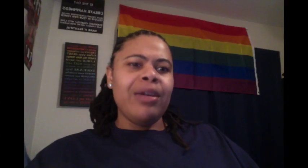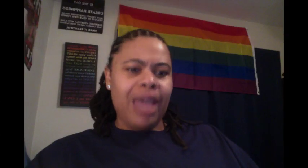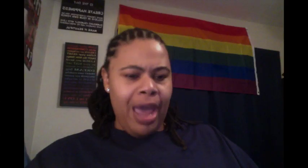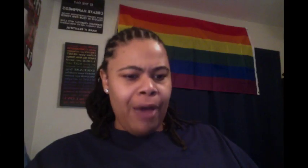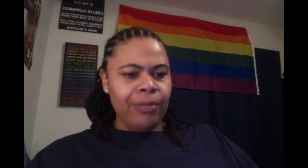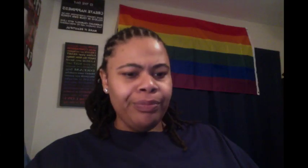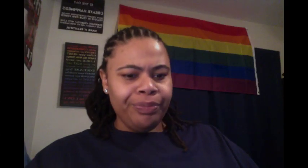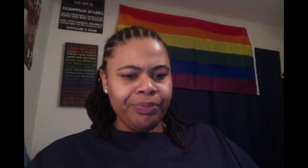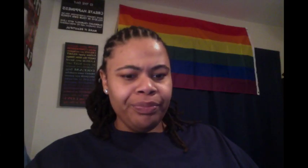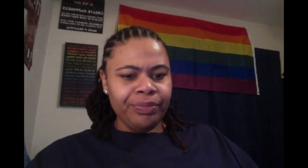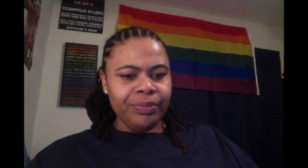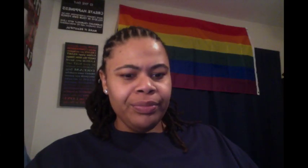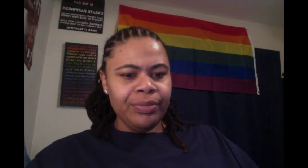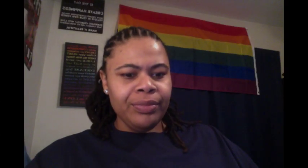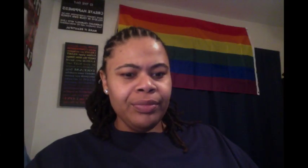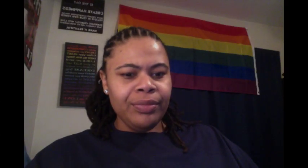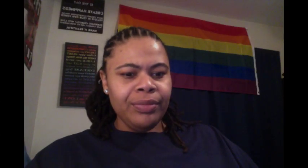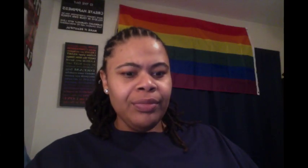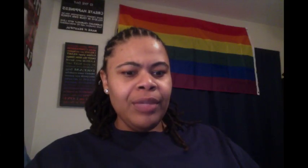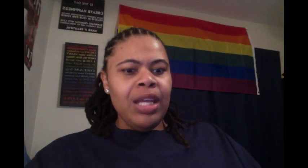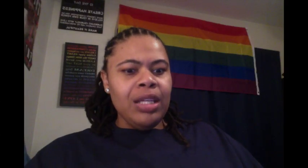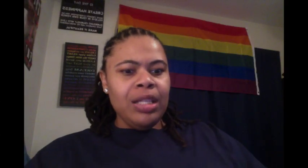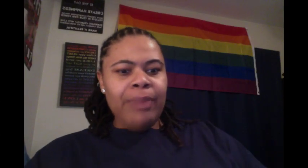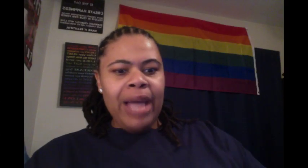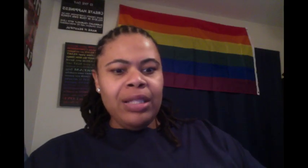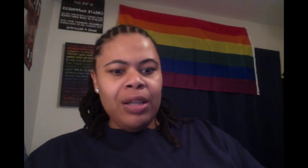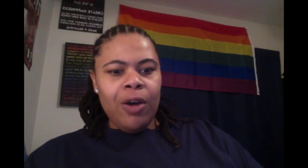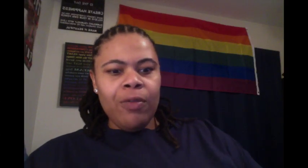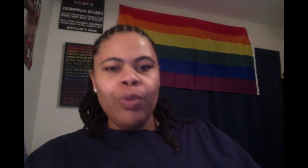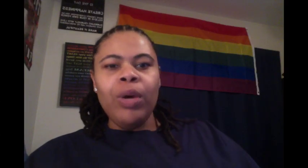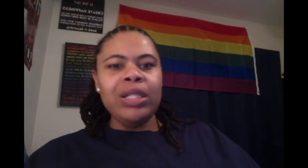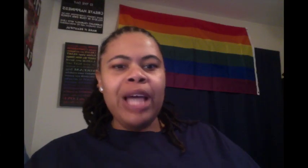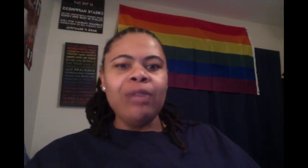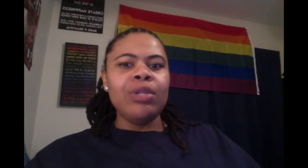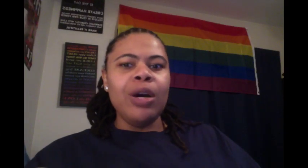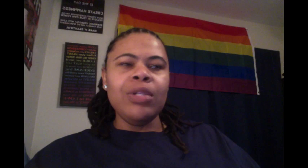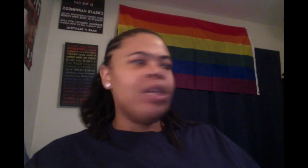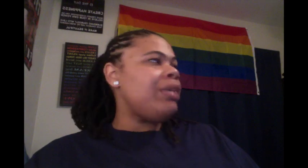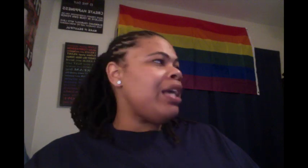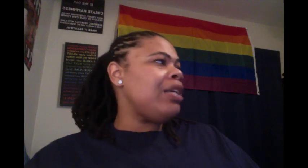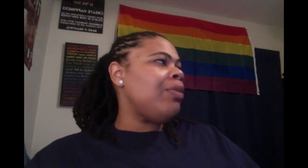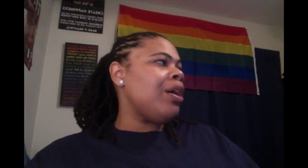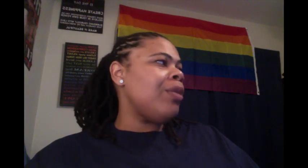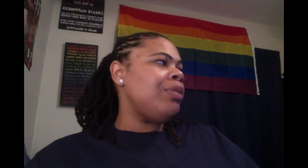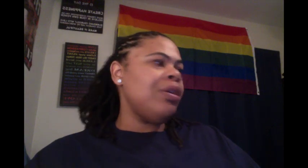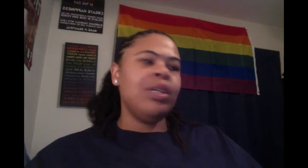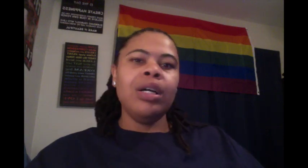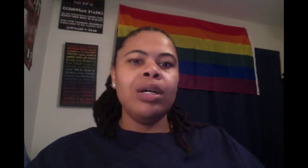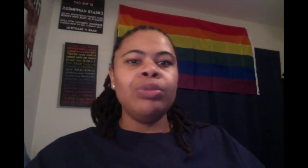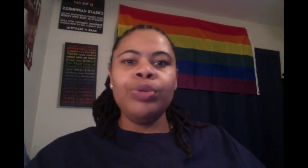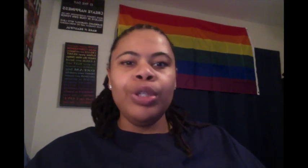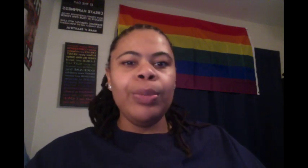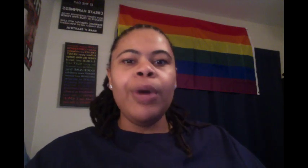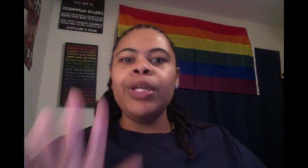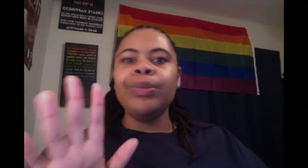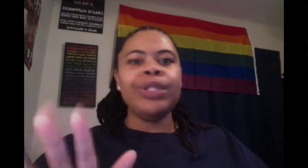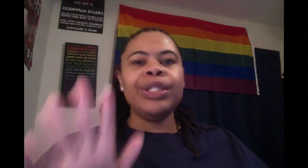Cal because Max is over. Once Donald told him that he wasn't going to be on, um, duty no more, he was just,